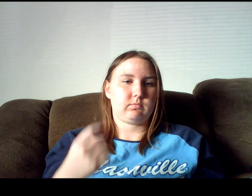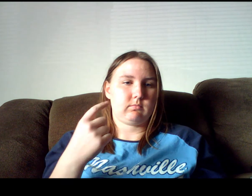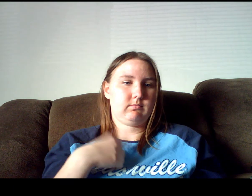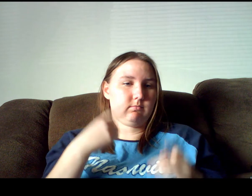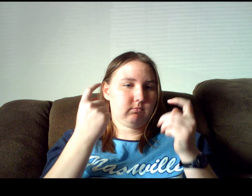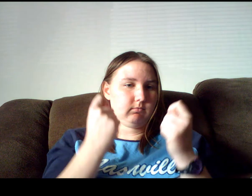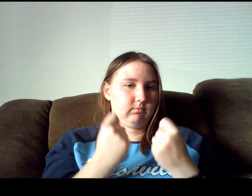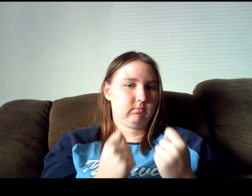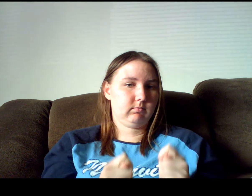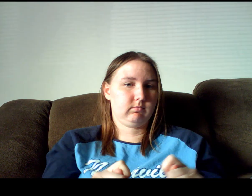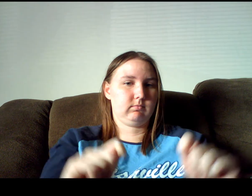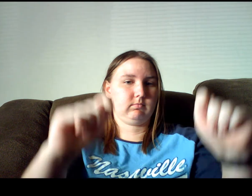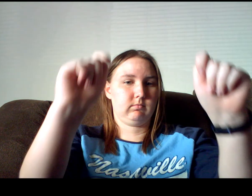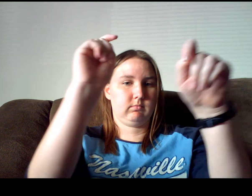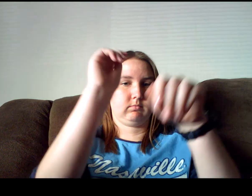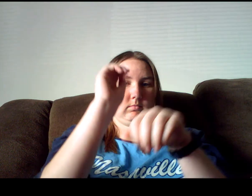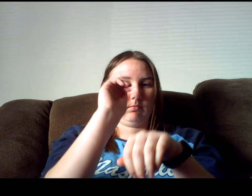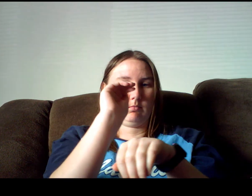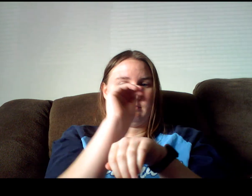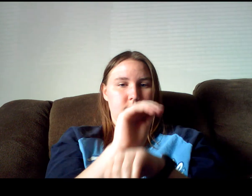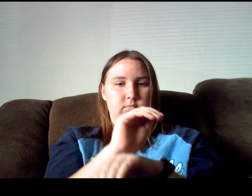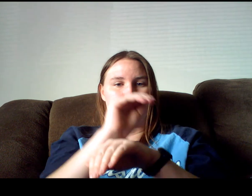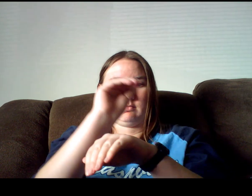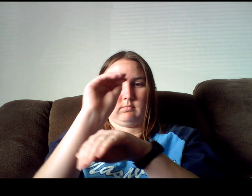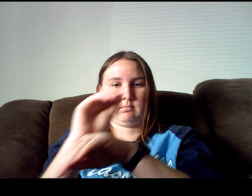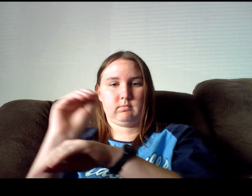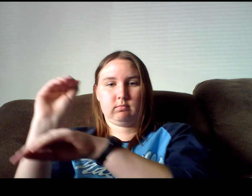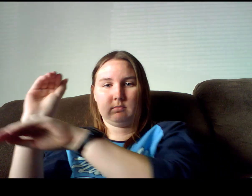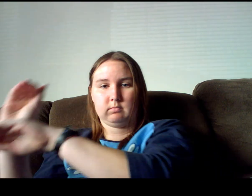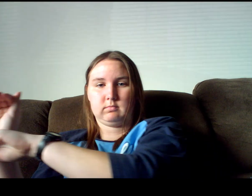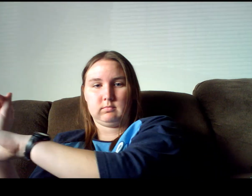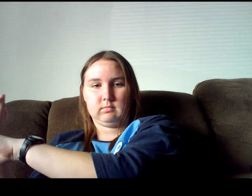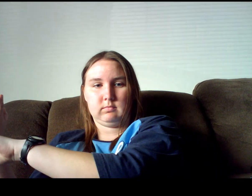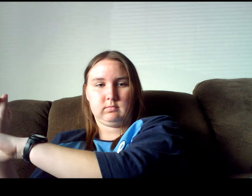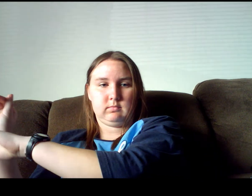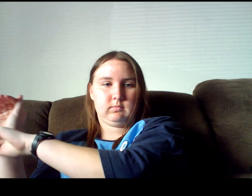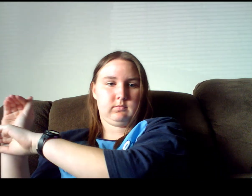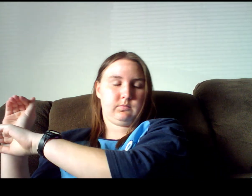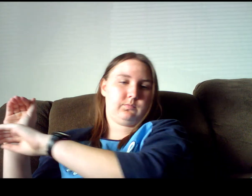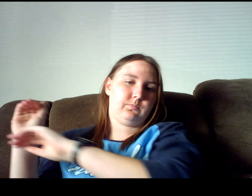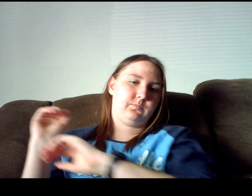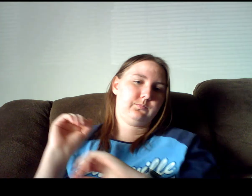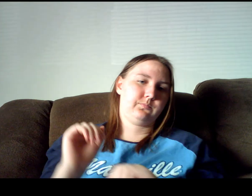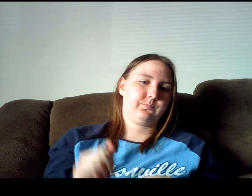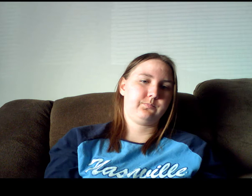I've tried at night After night